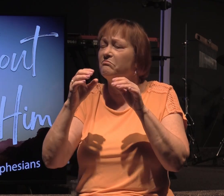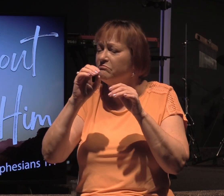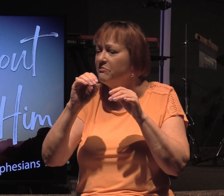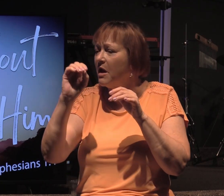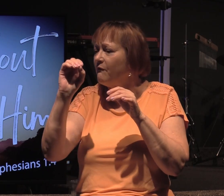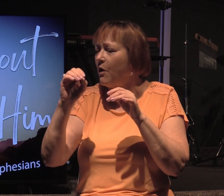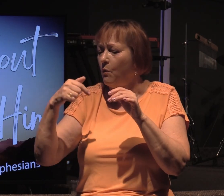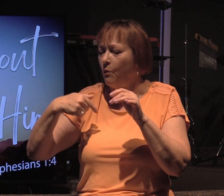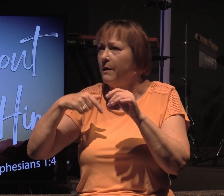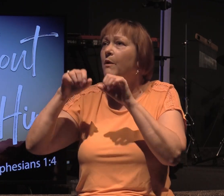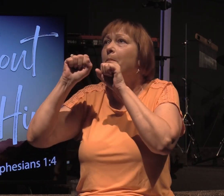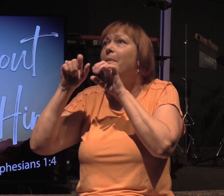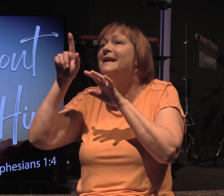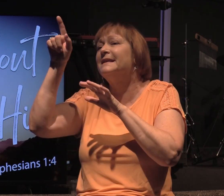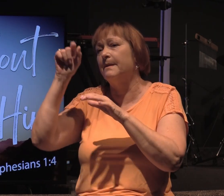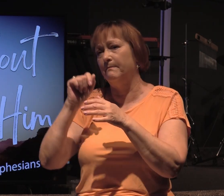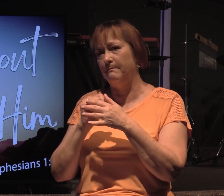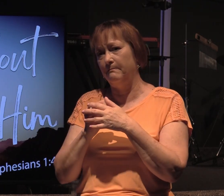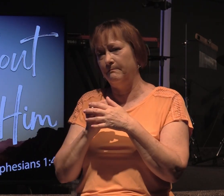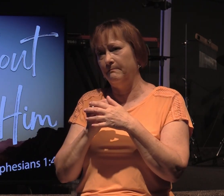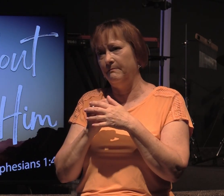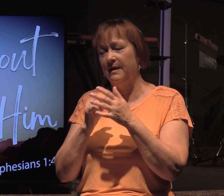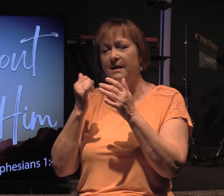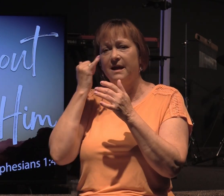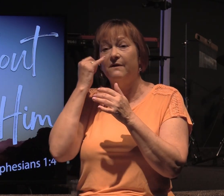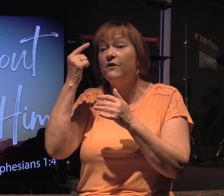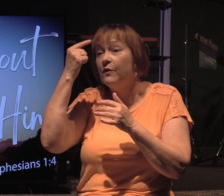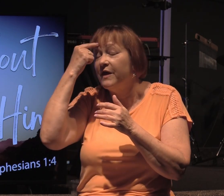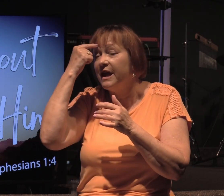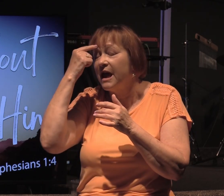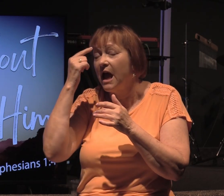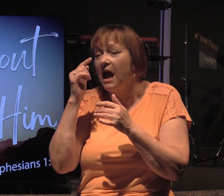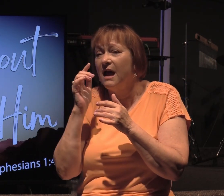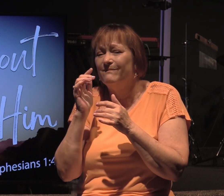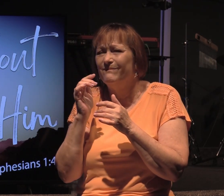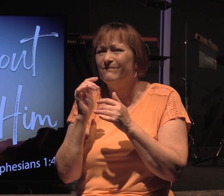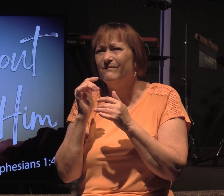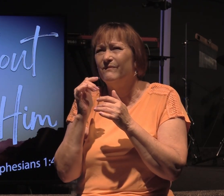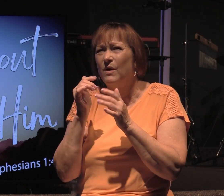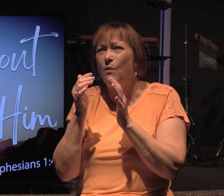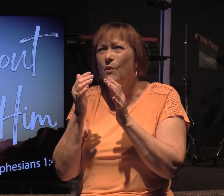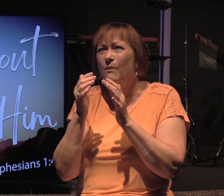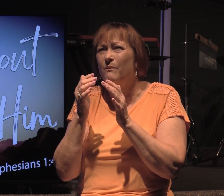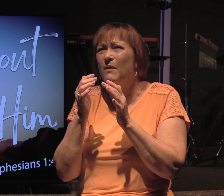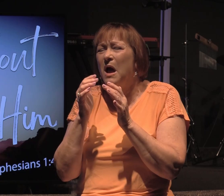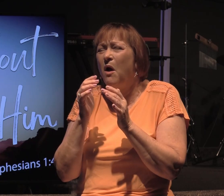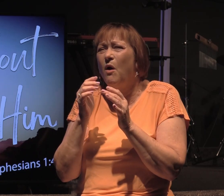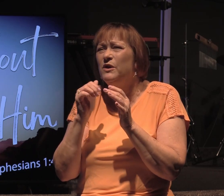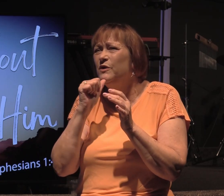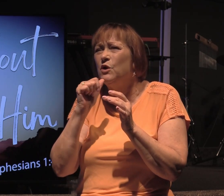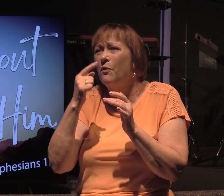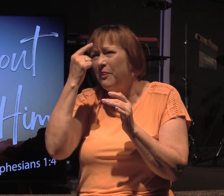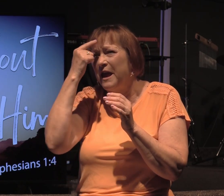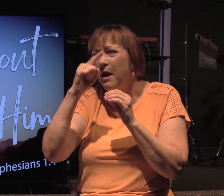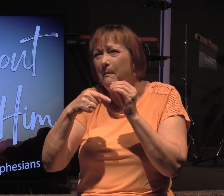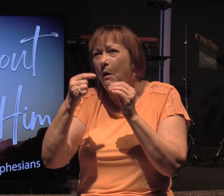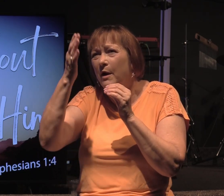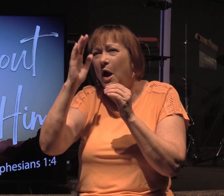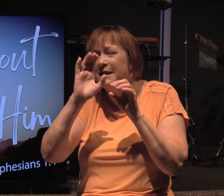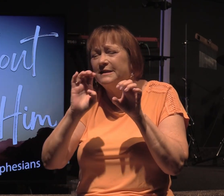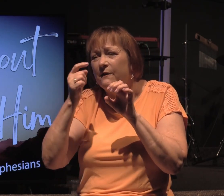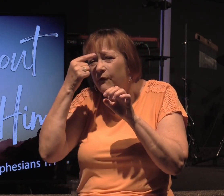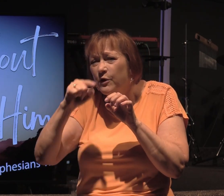we will bless him. If you think little of what God has done for you, you will do